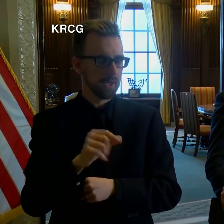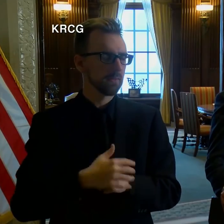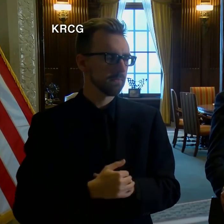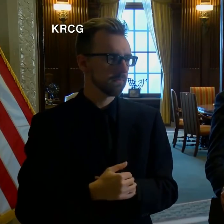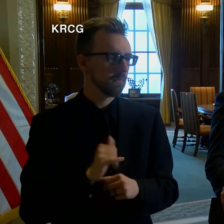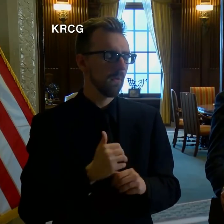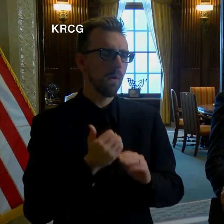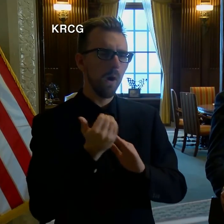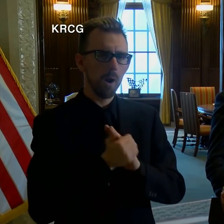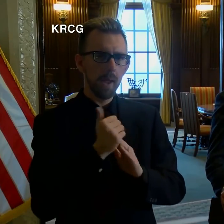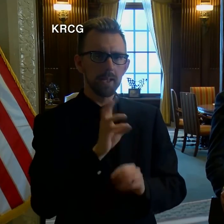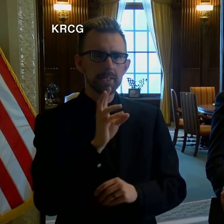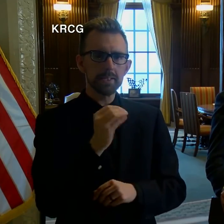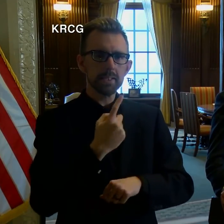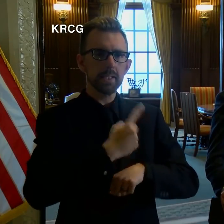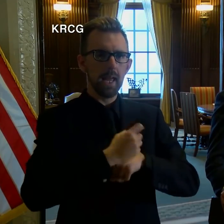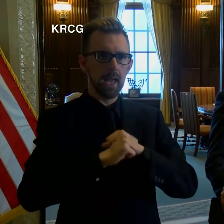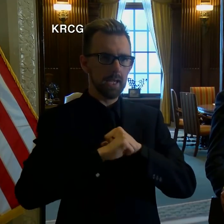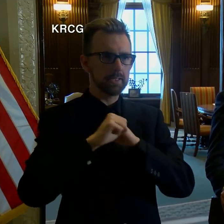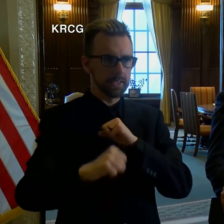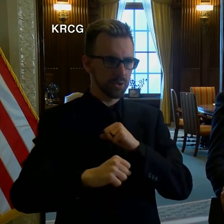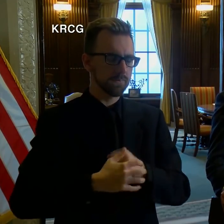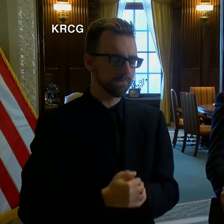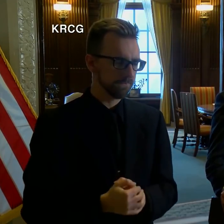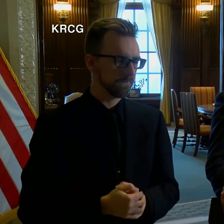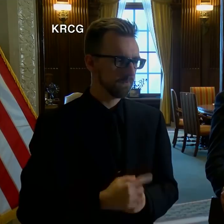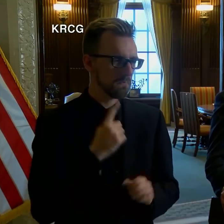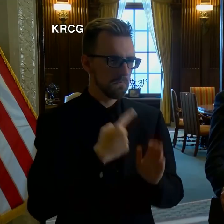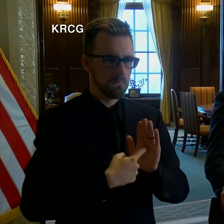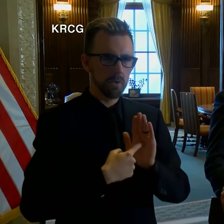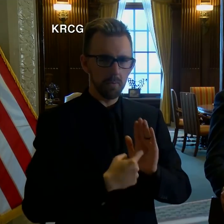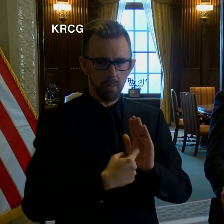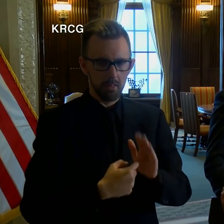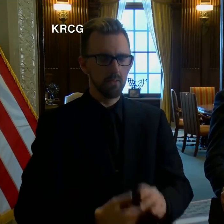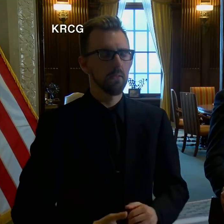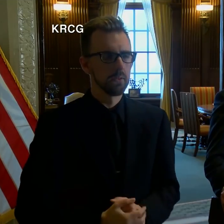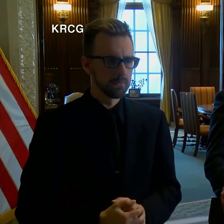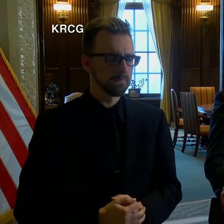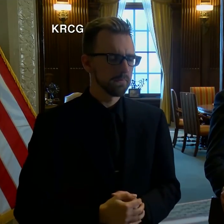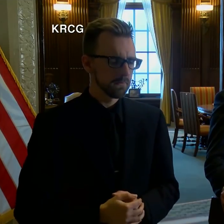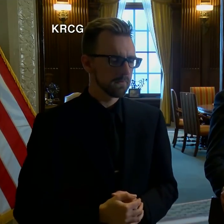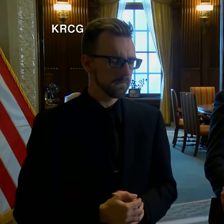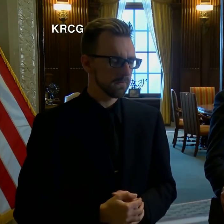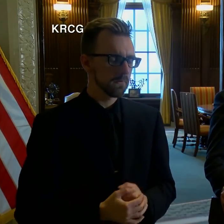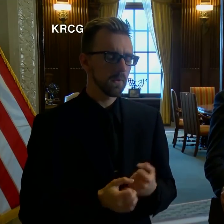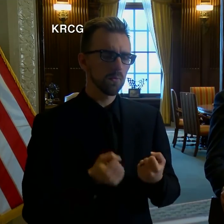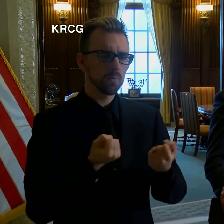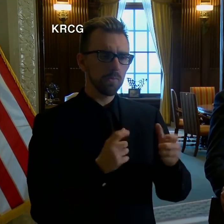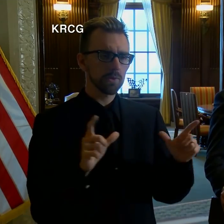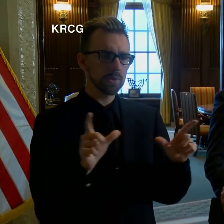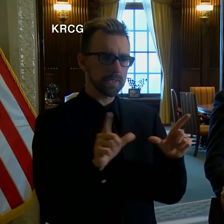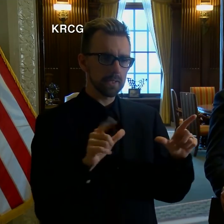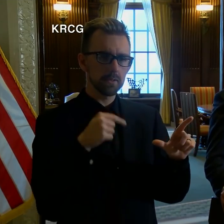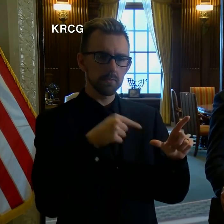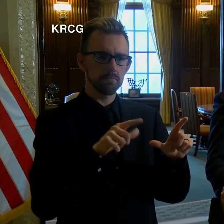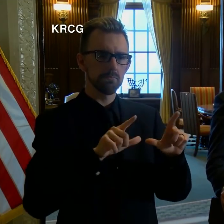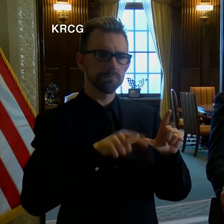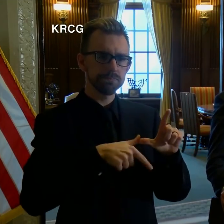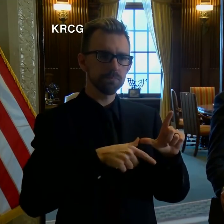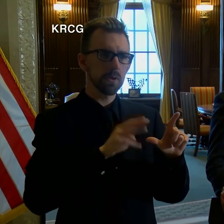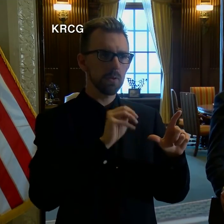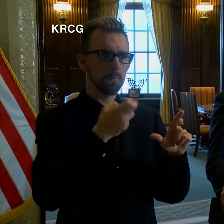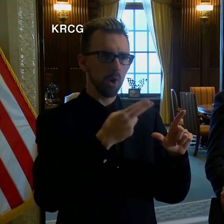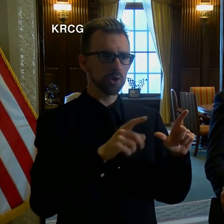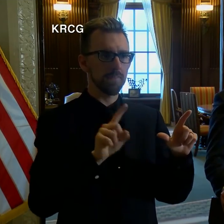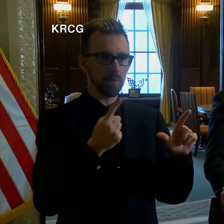automatic 60-day extension. For example, a driver's license that expires on March 1st of